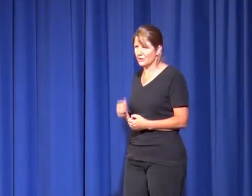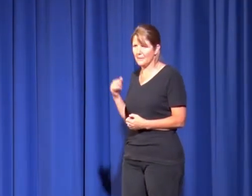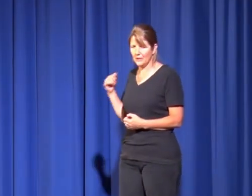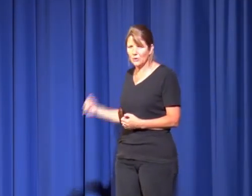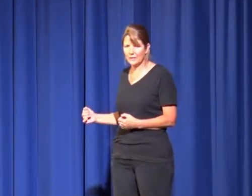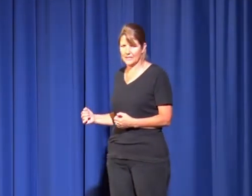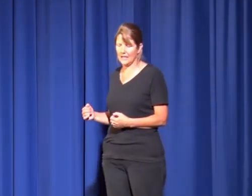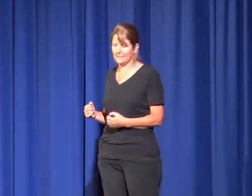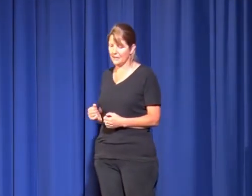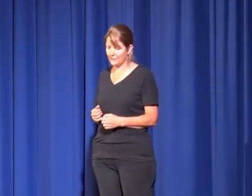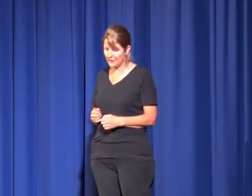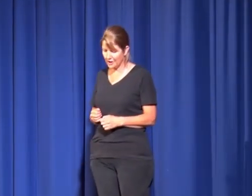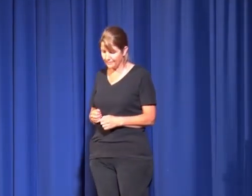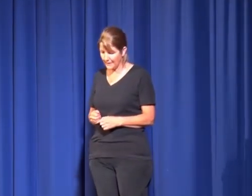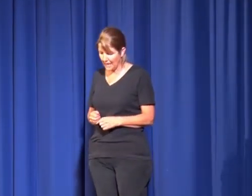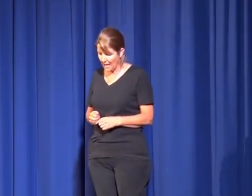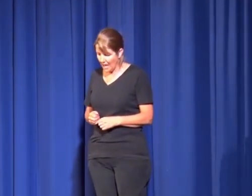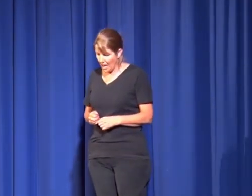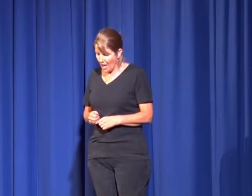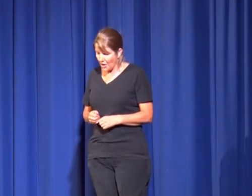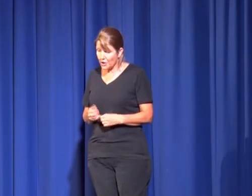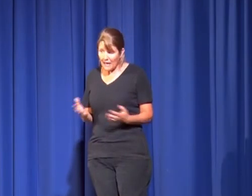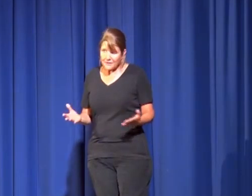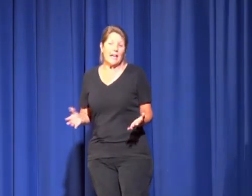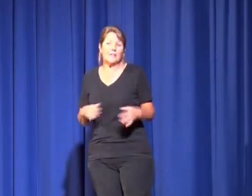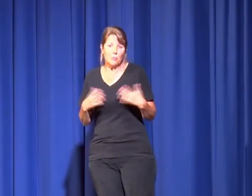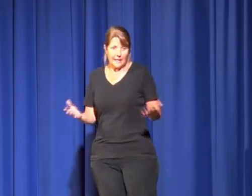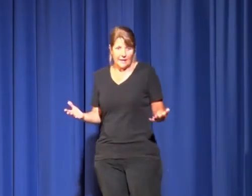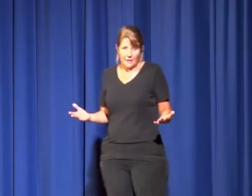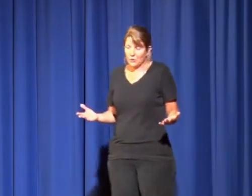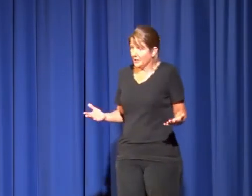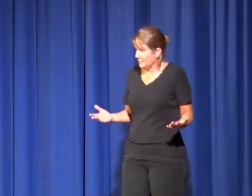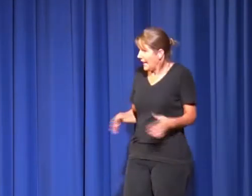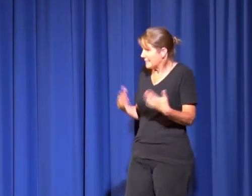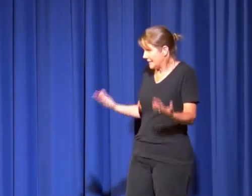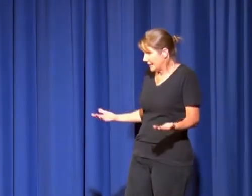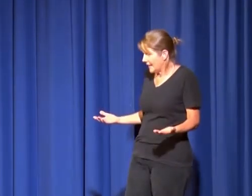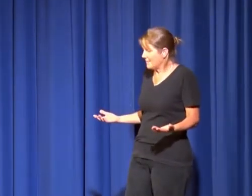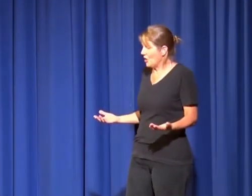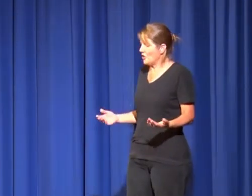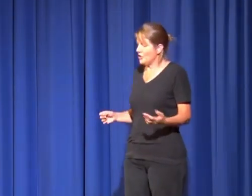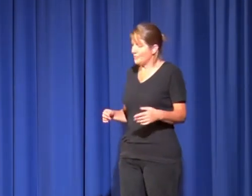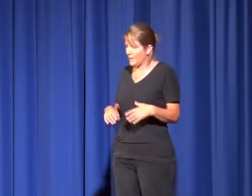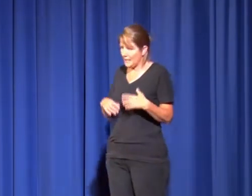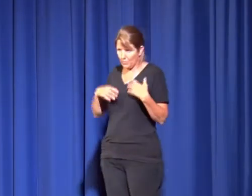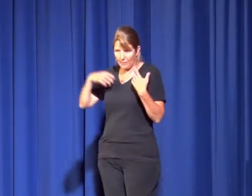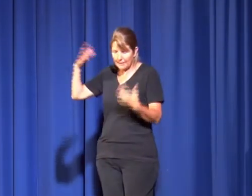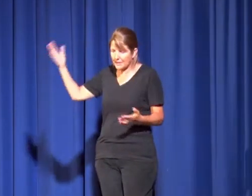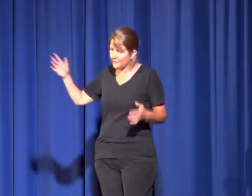honour my loyalty and my friendship. So after that, the weekend went according to plan. My dad came home. We went up to the